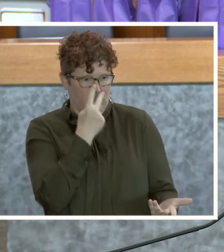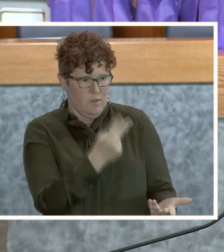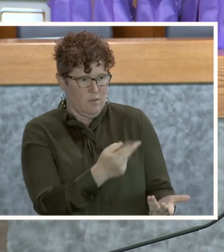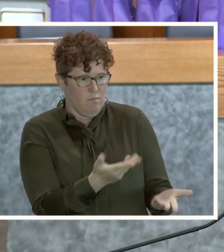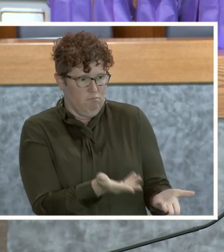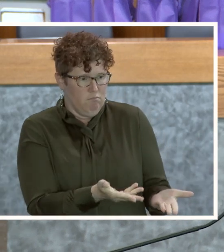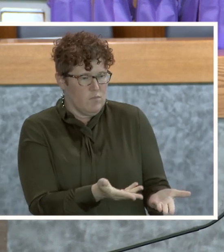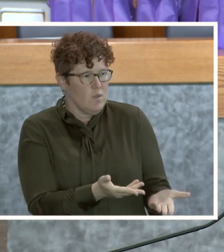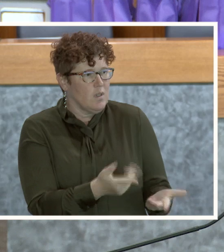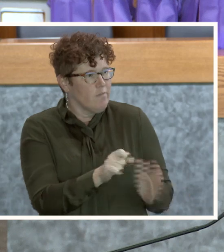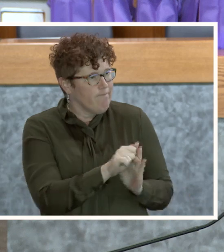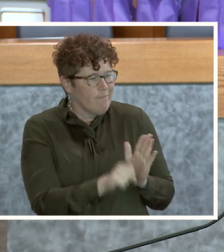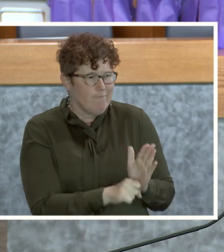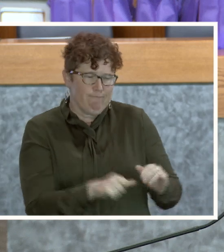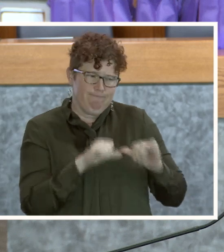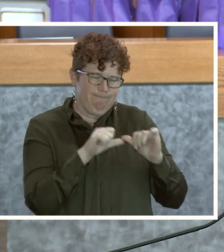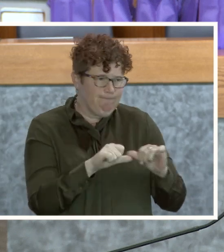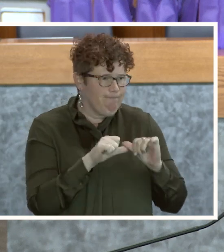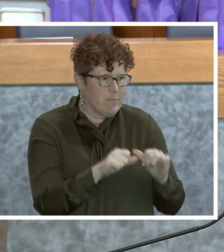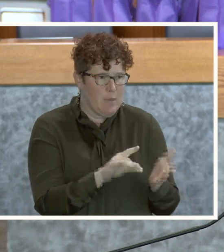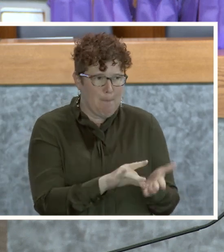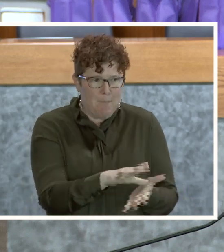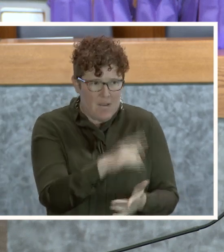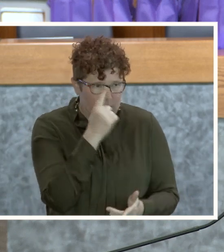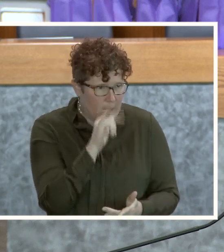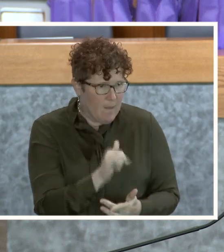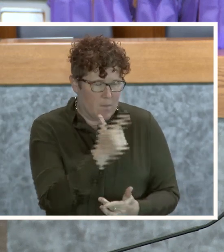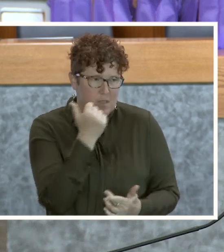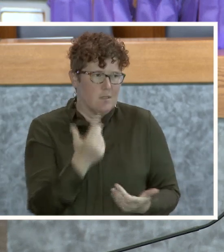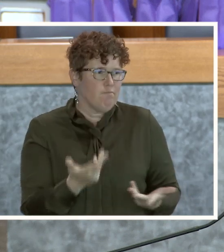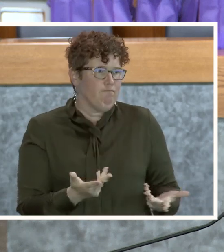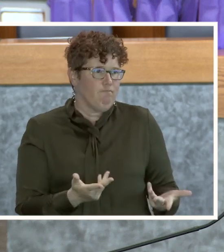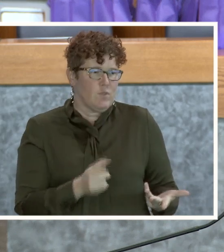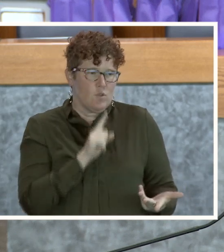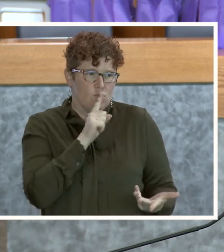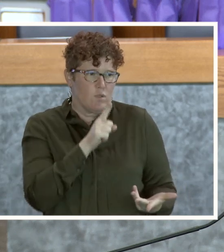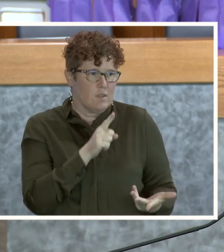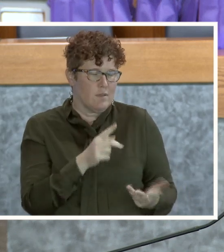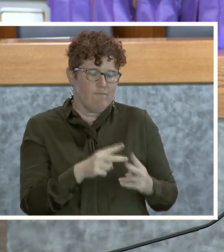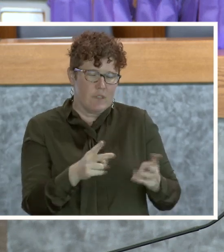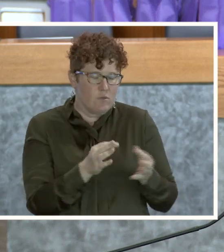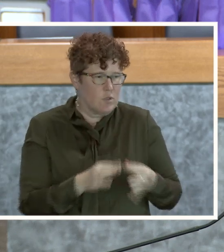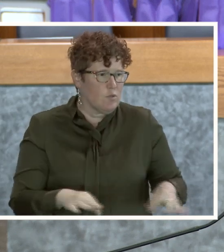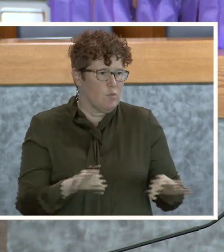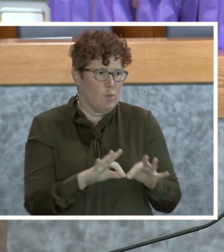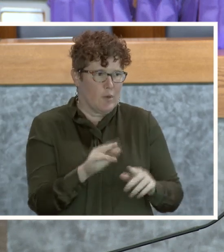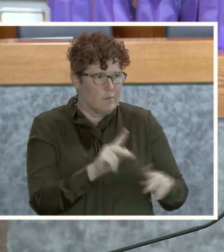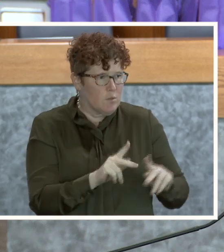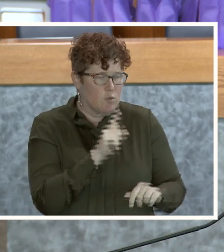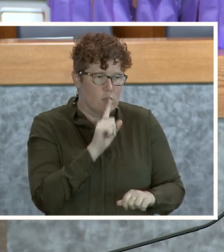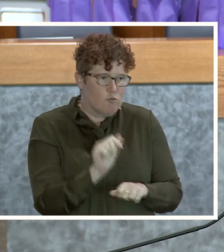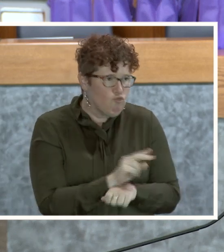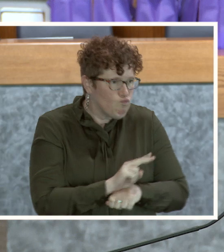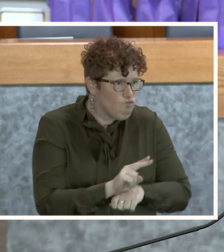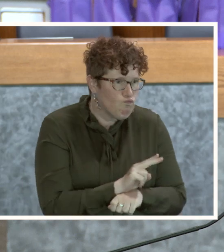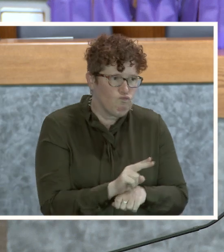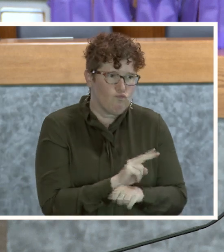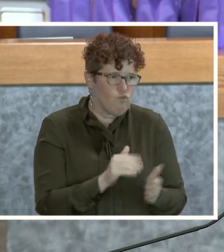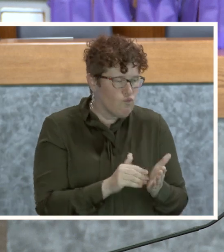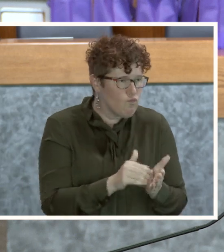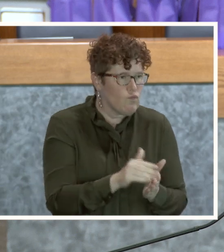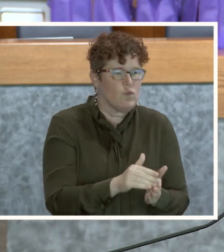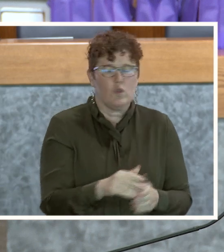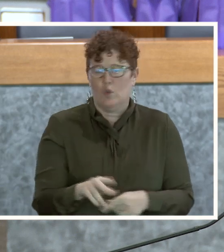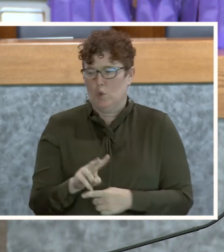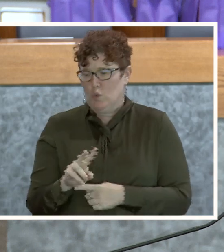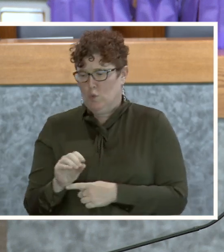The state has continued to fund it because it is so utilized by Virginia. So back in 2006,